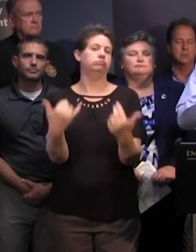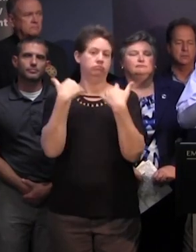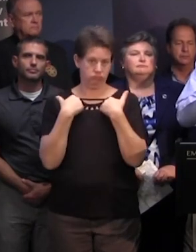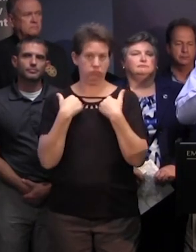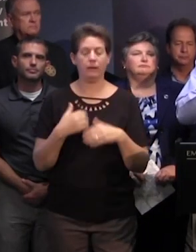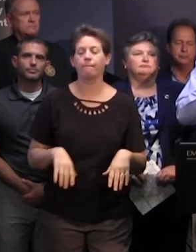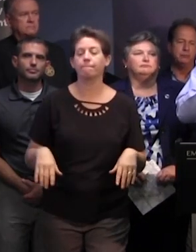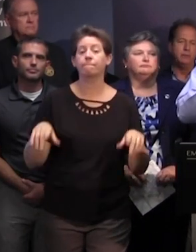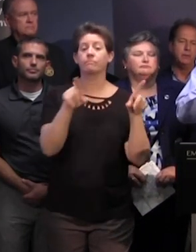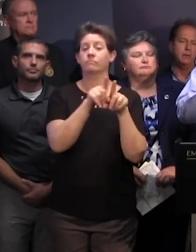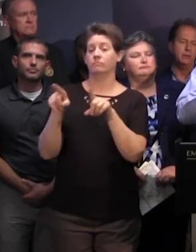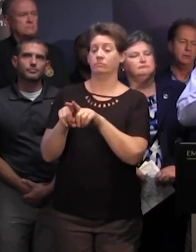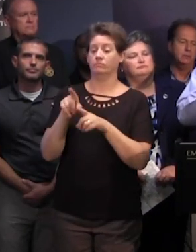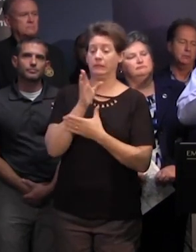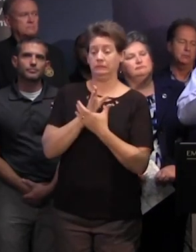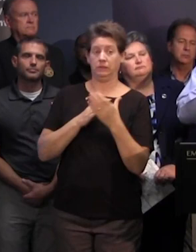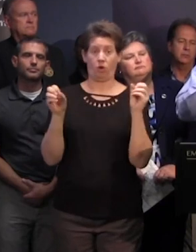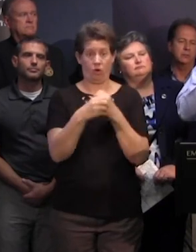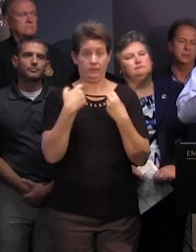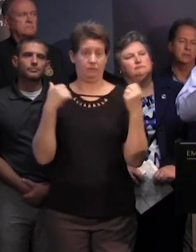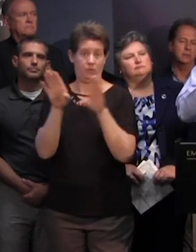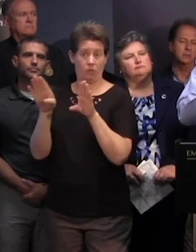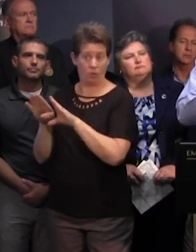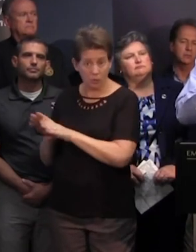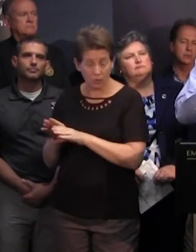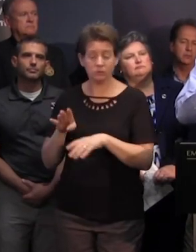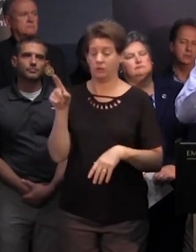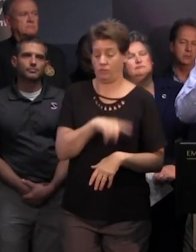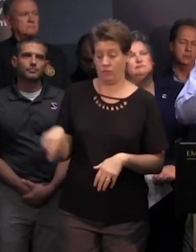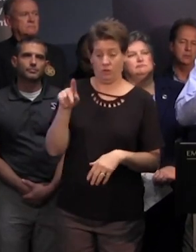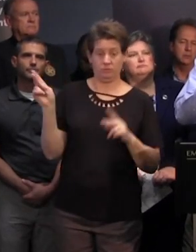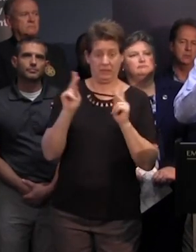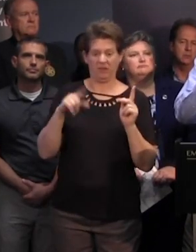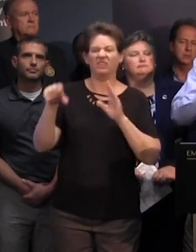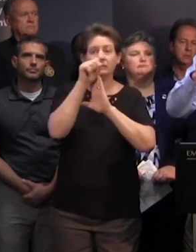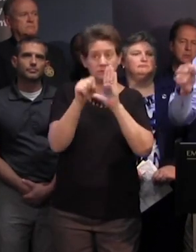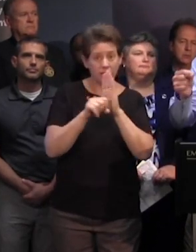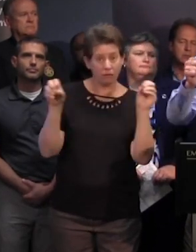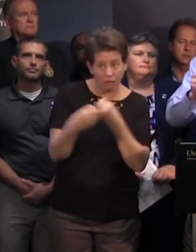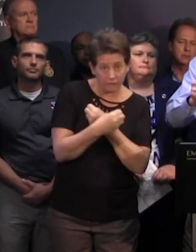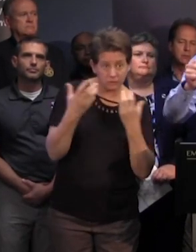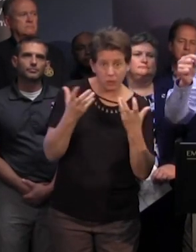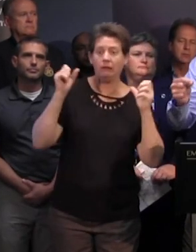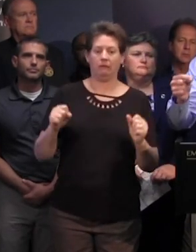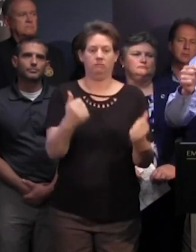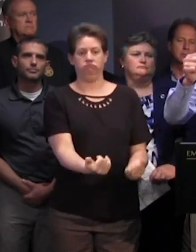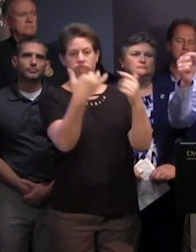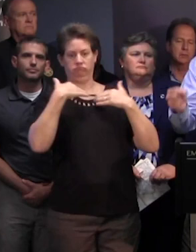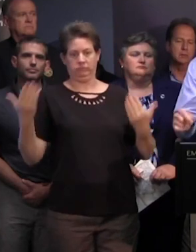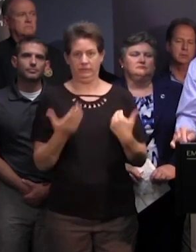and also by closing some of these offices the people in those offices those state offices can work in the emergency